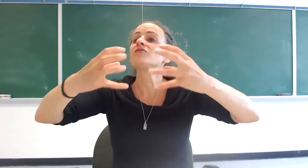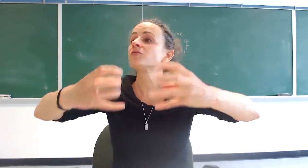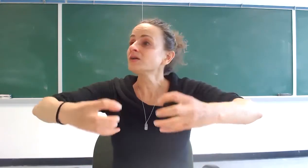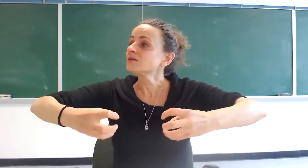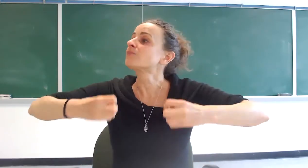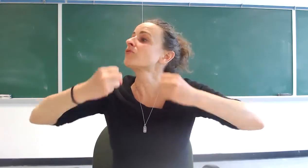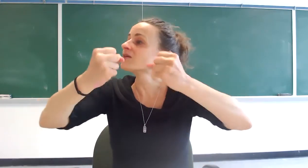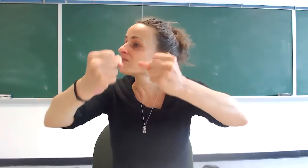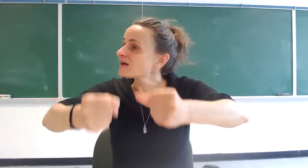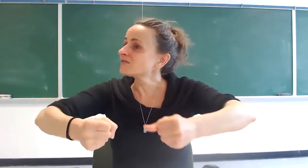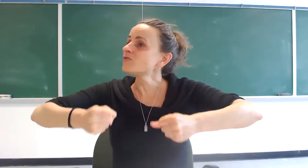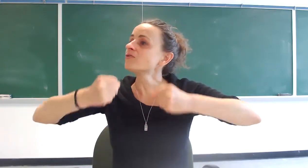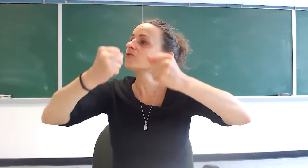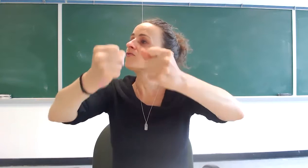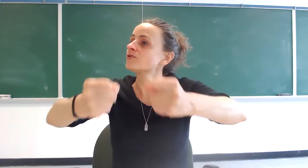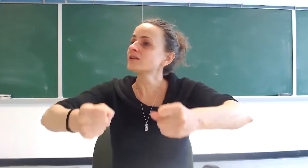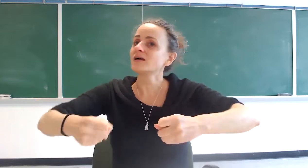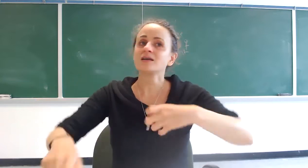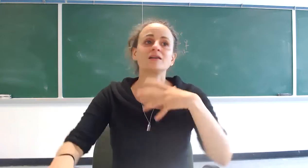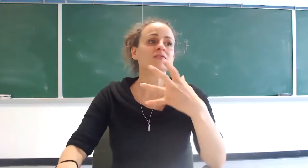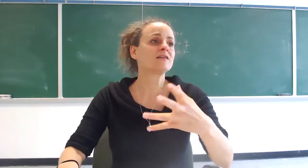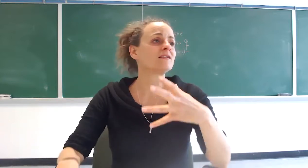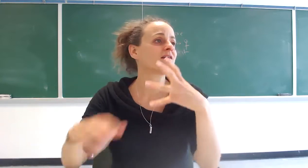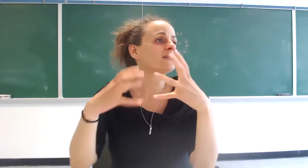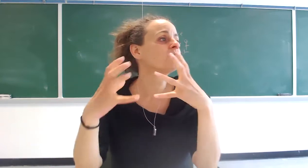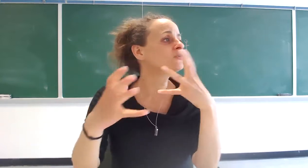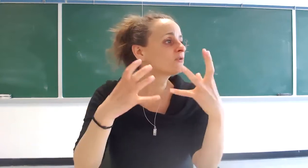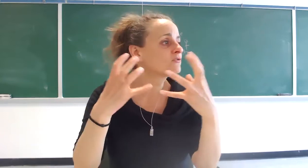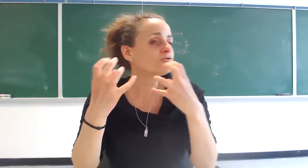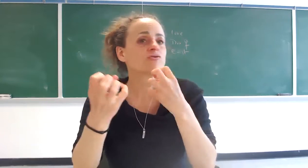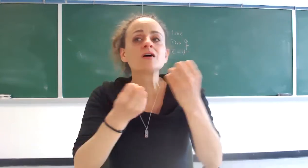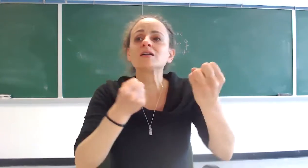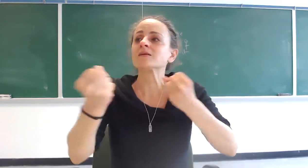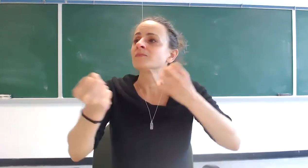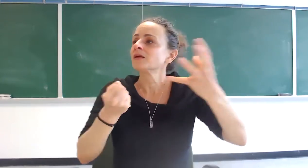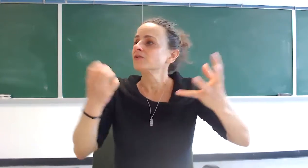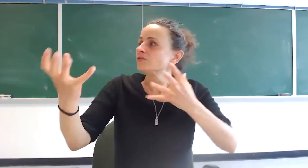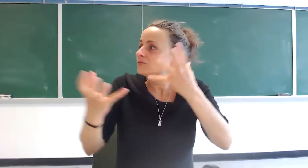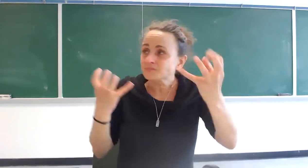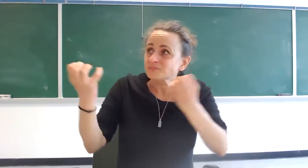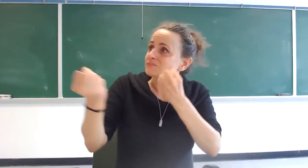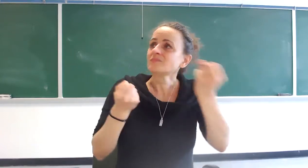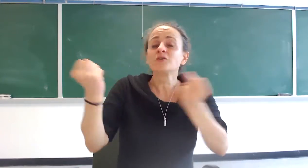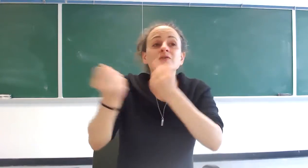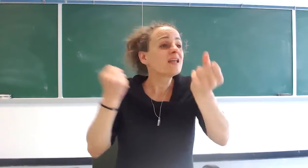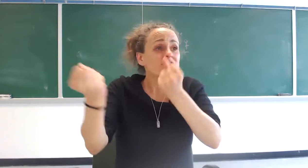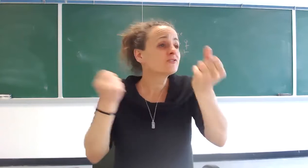will break that over and over again and living us says at that moment when you're struggling to latch onto